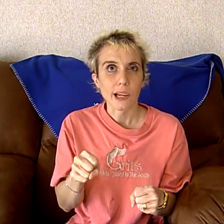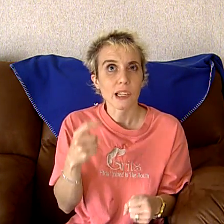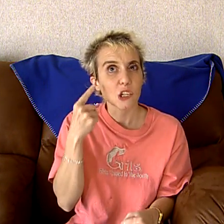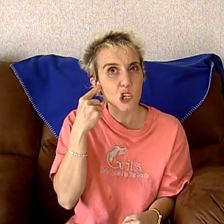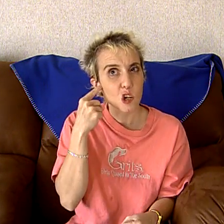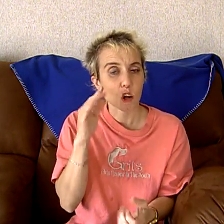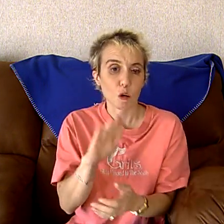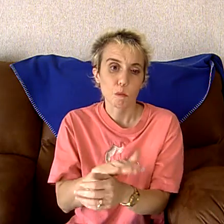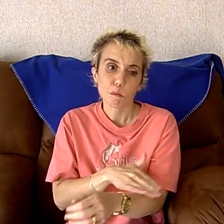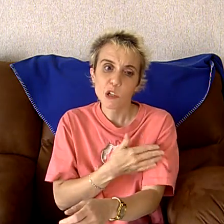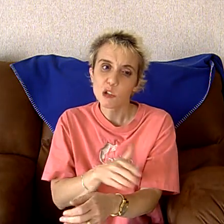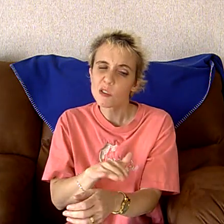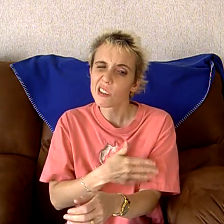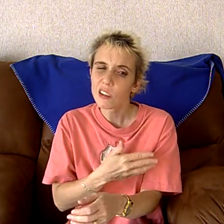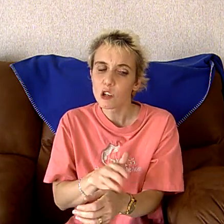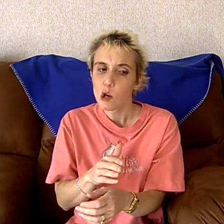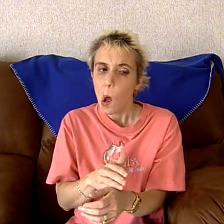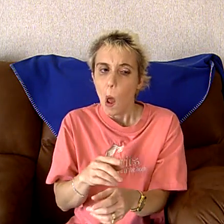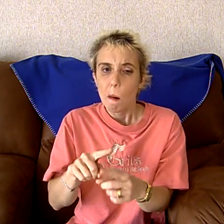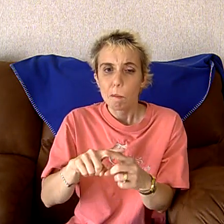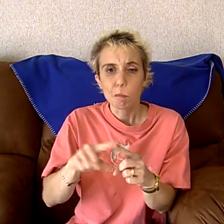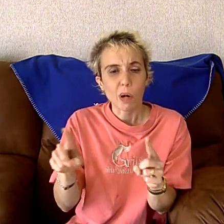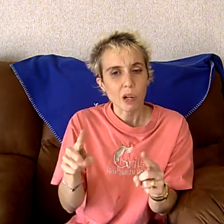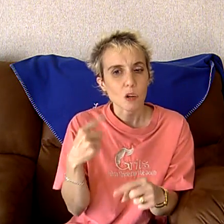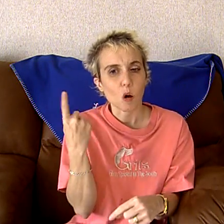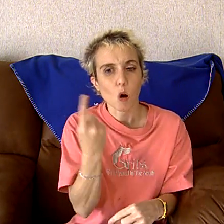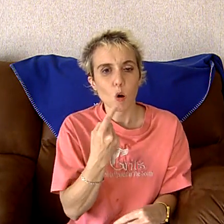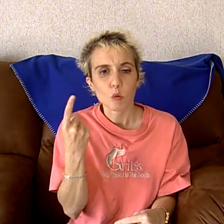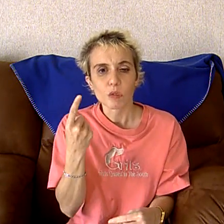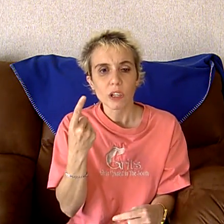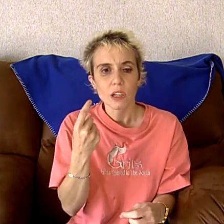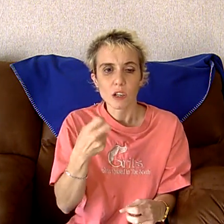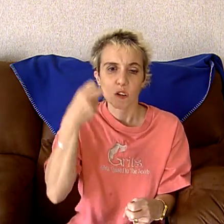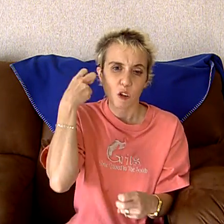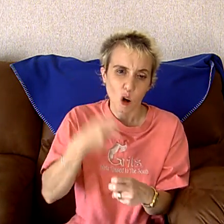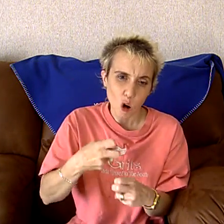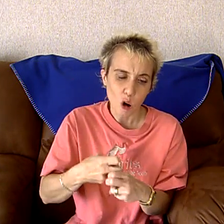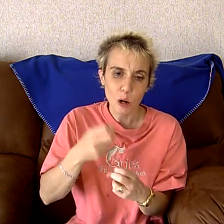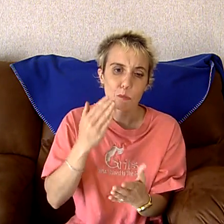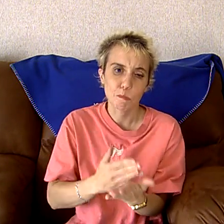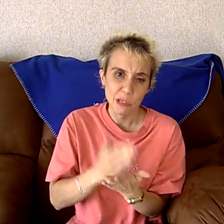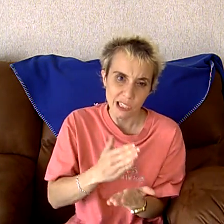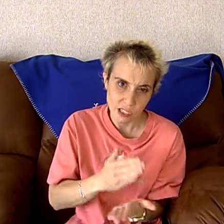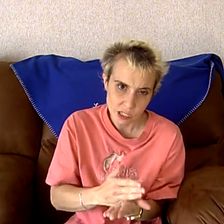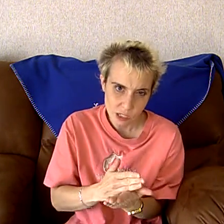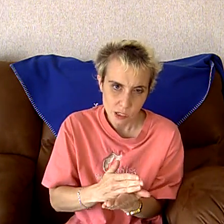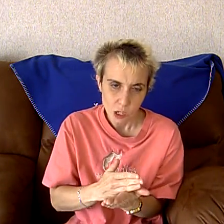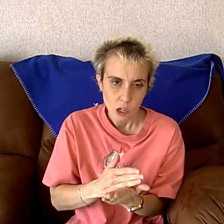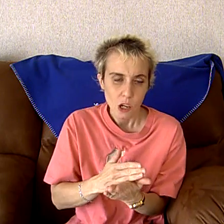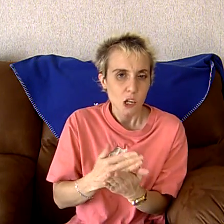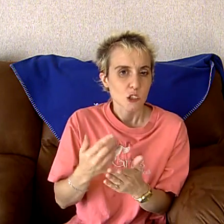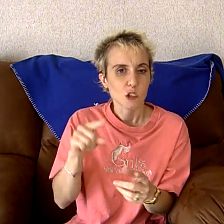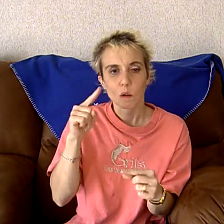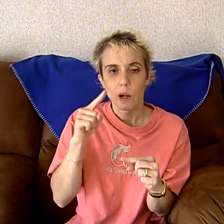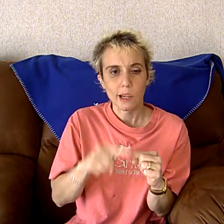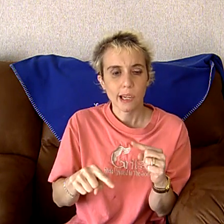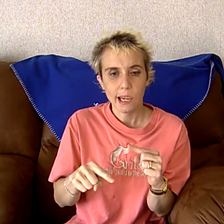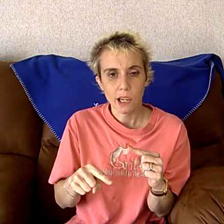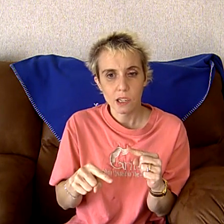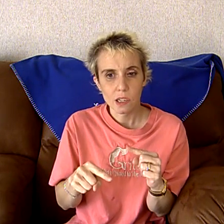I can hear music but only the hard beats. So, I can't